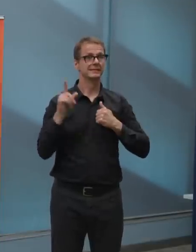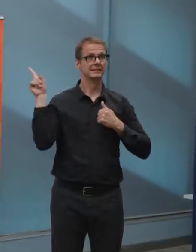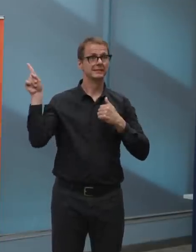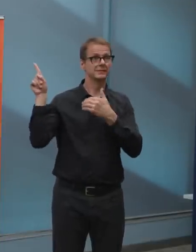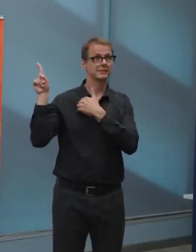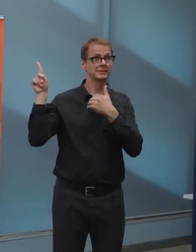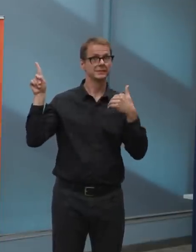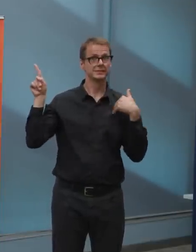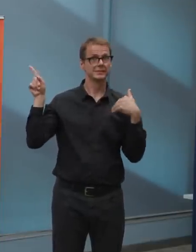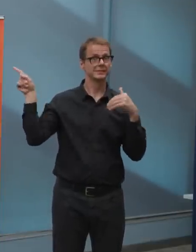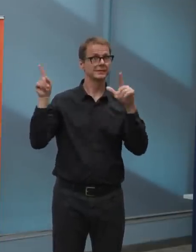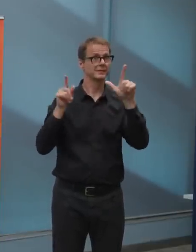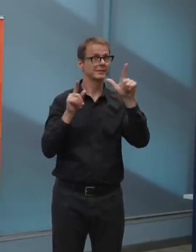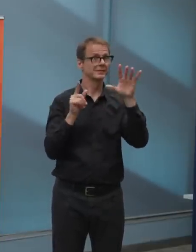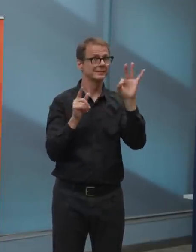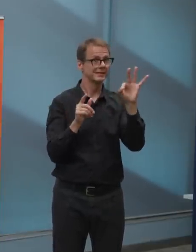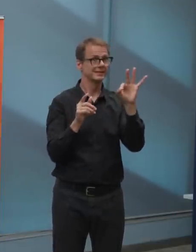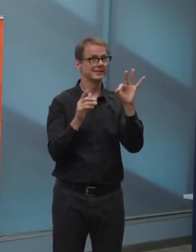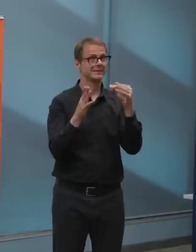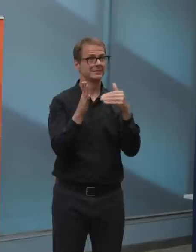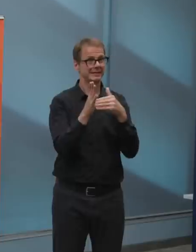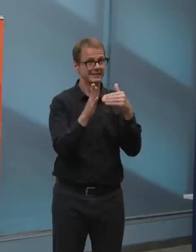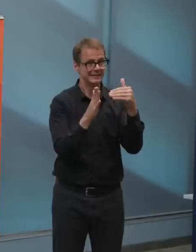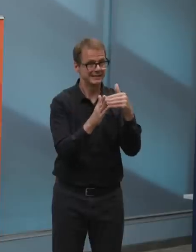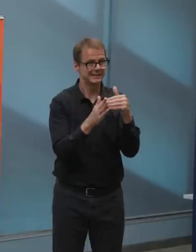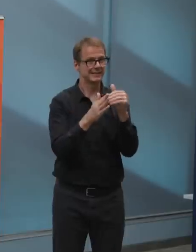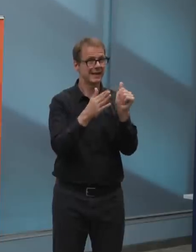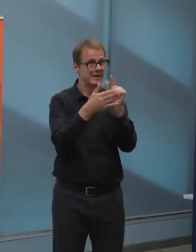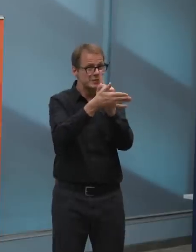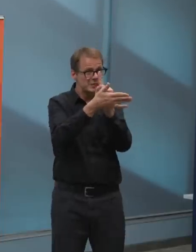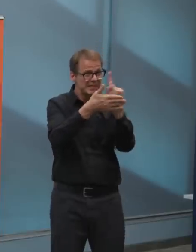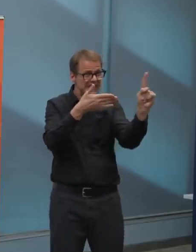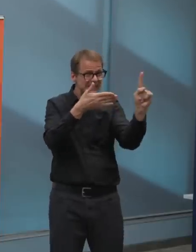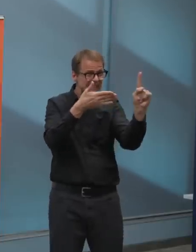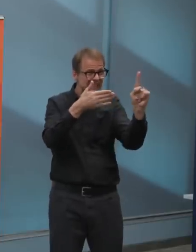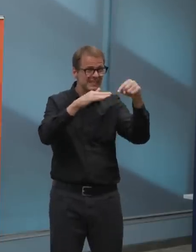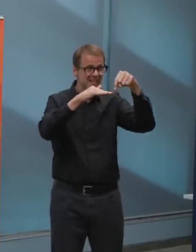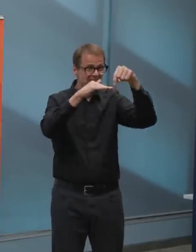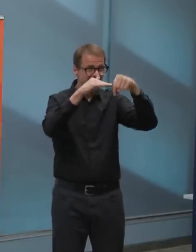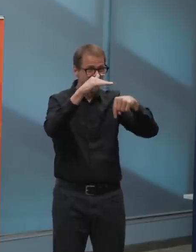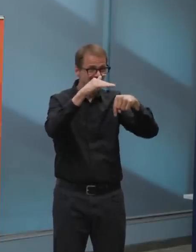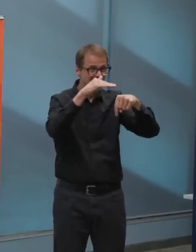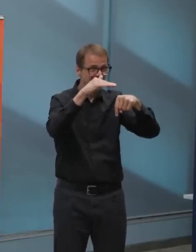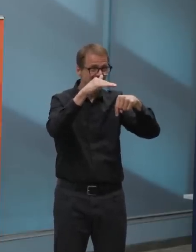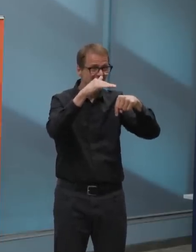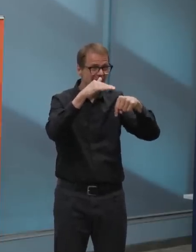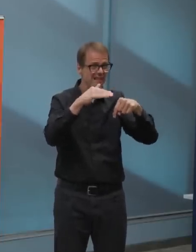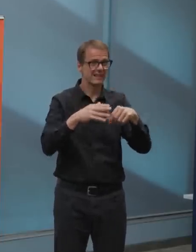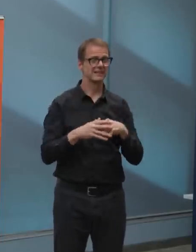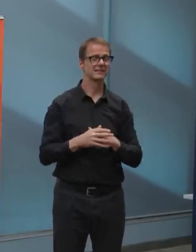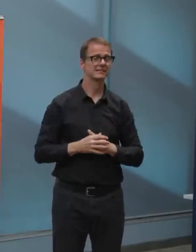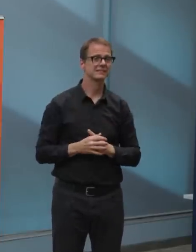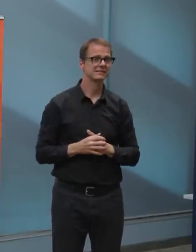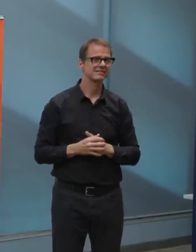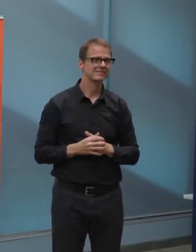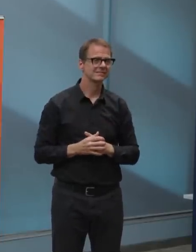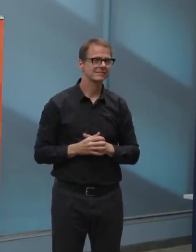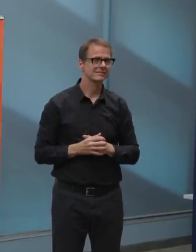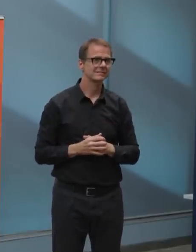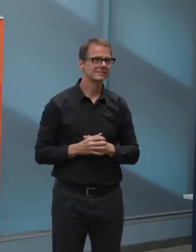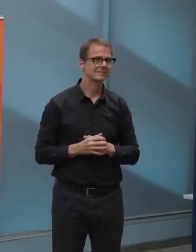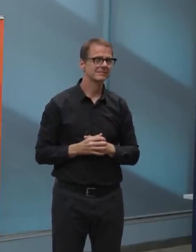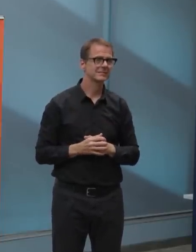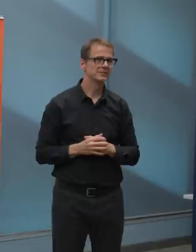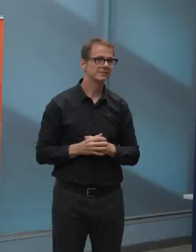concerning, uh, issue that I started to look at and, and analyze last week was, uh, what if it takes two years